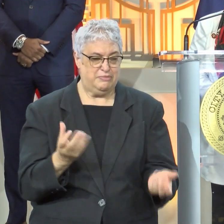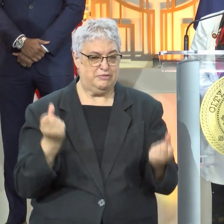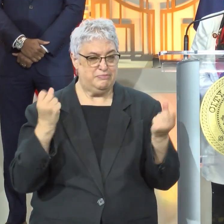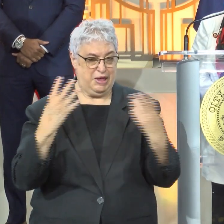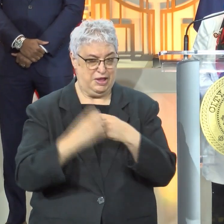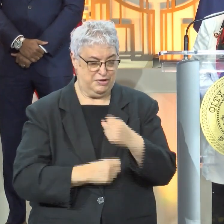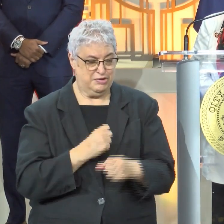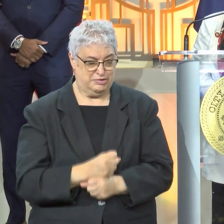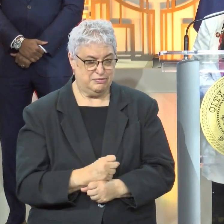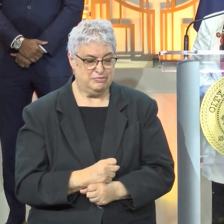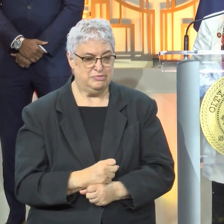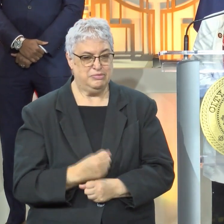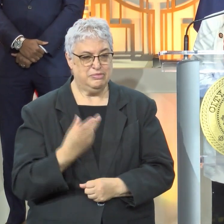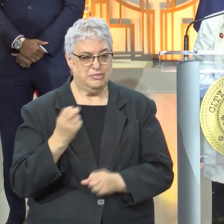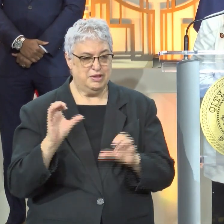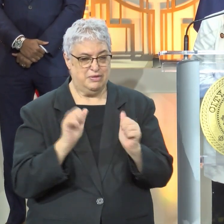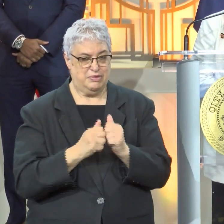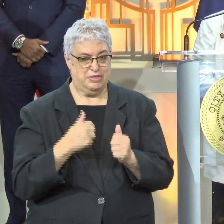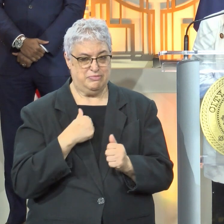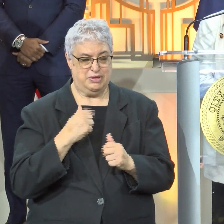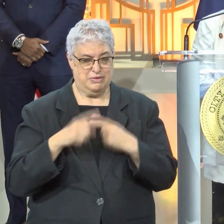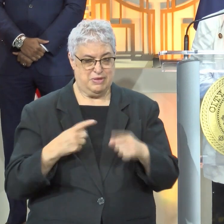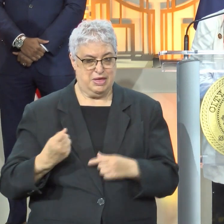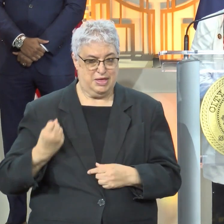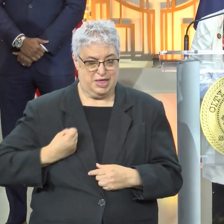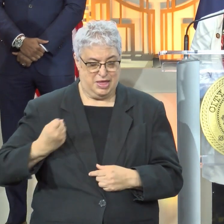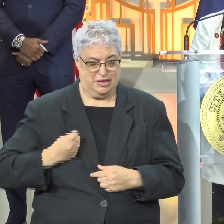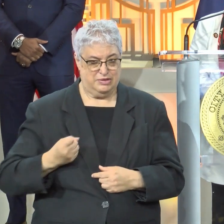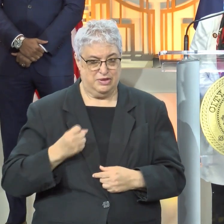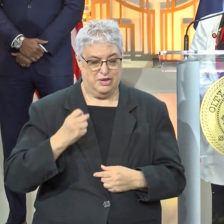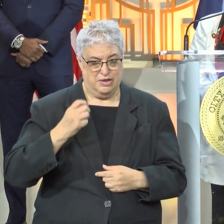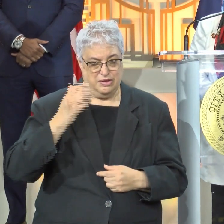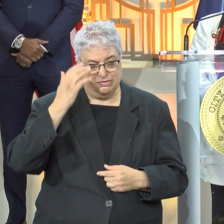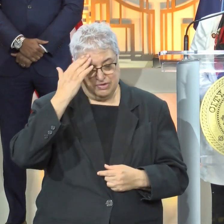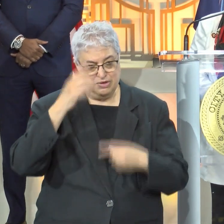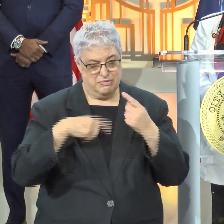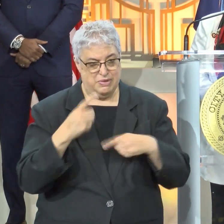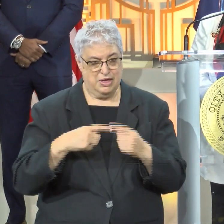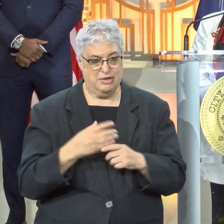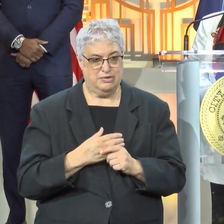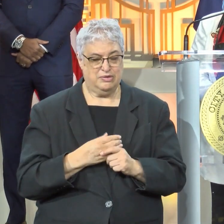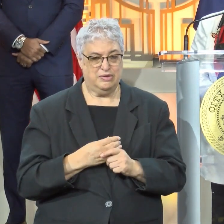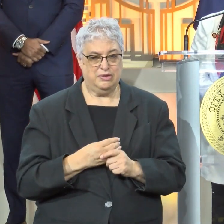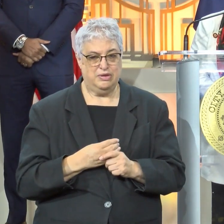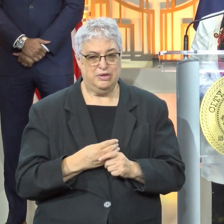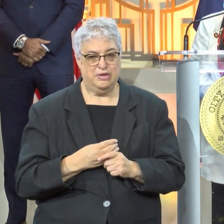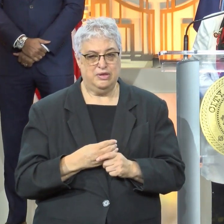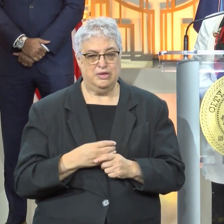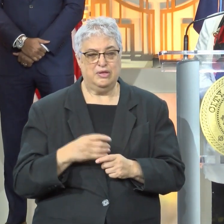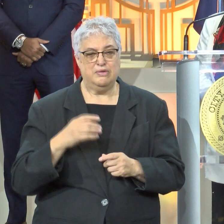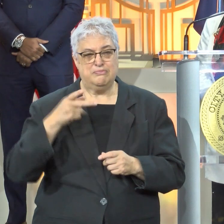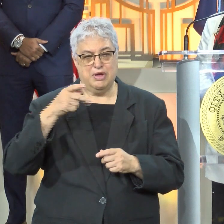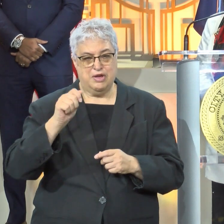years. I think he did something with me on gangs and knowing how important parks are. So I'm glad to be at